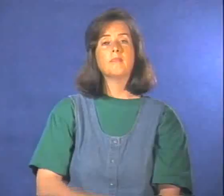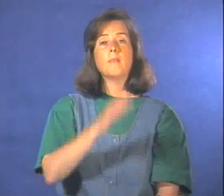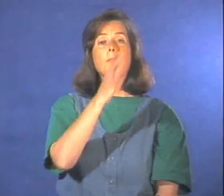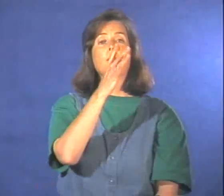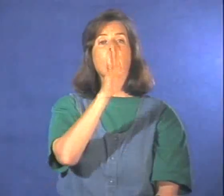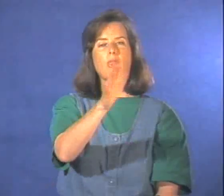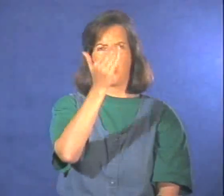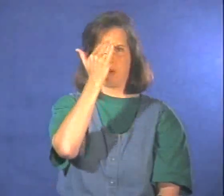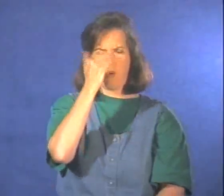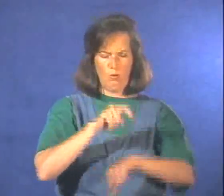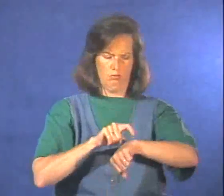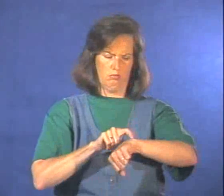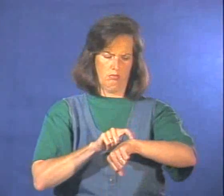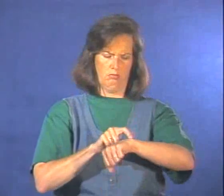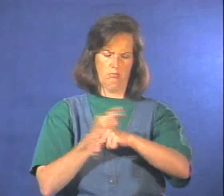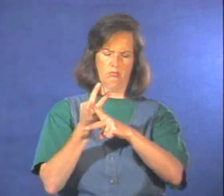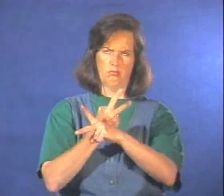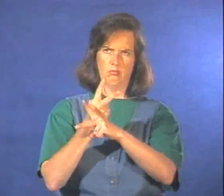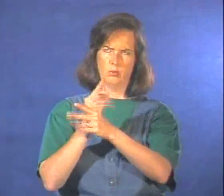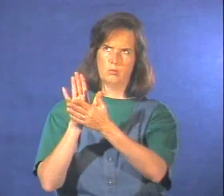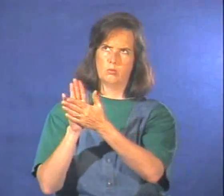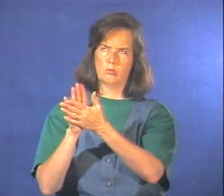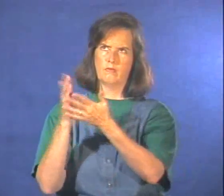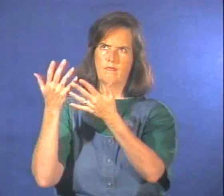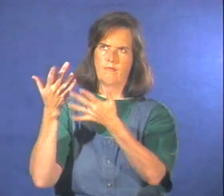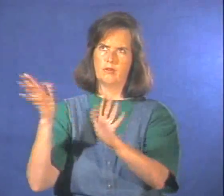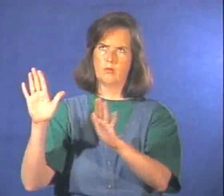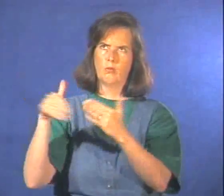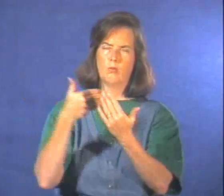Your mothers know how long the trip home from school is.